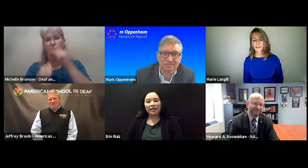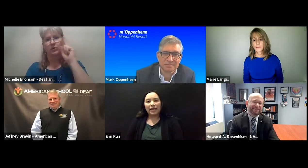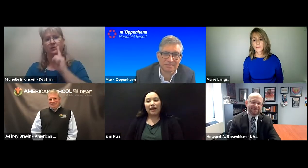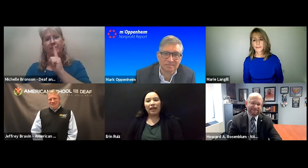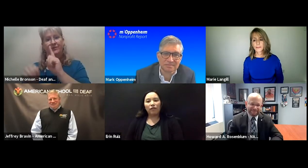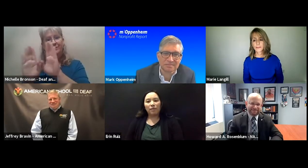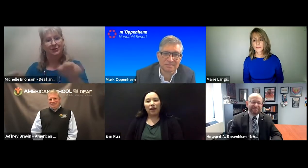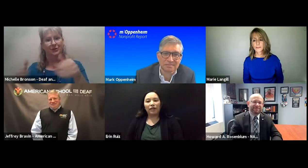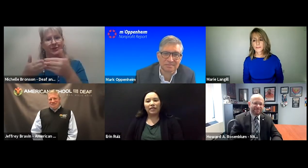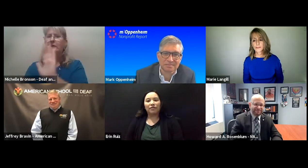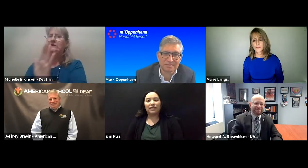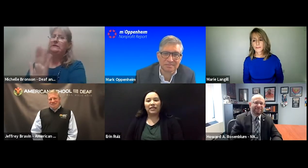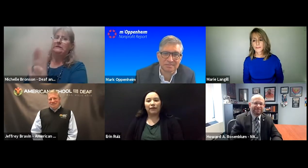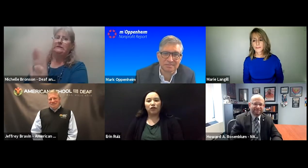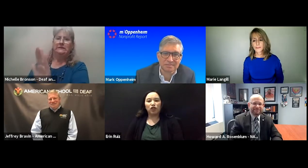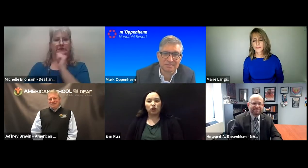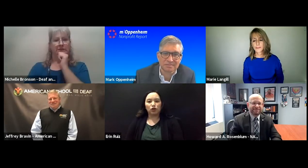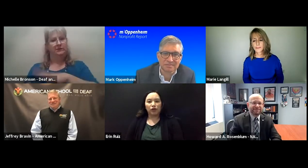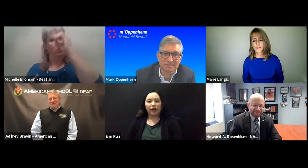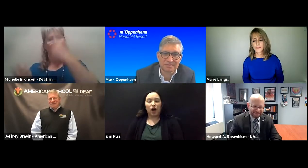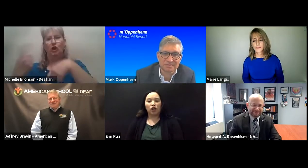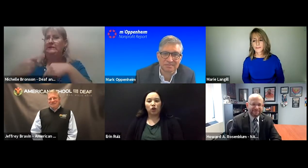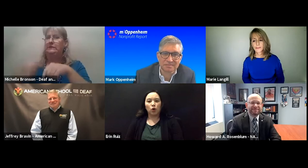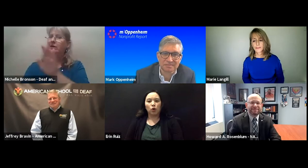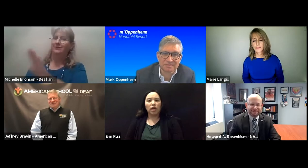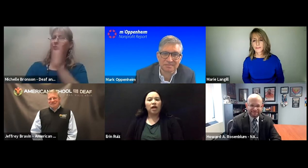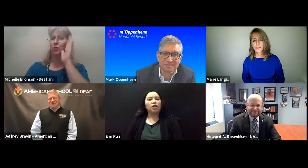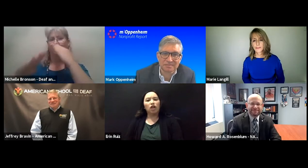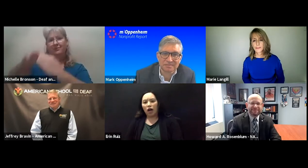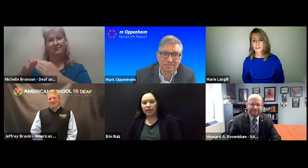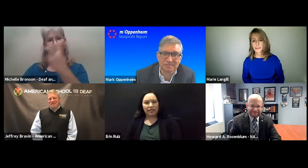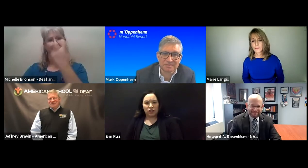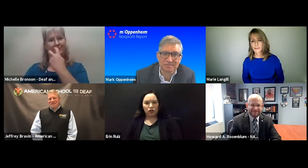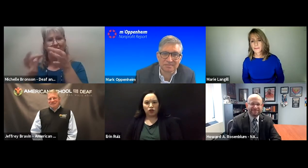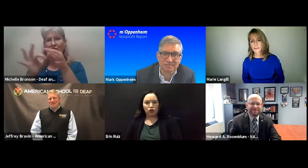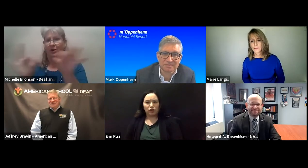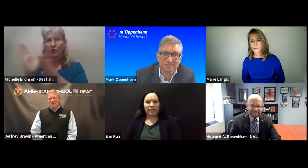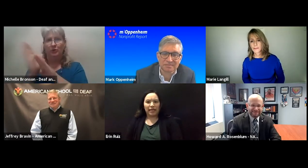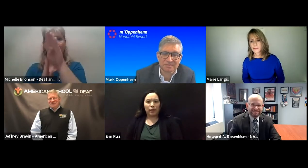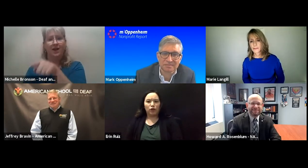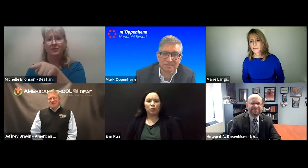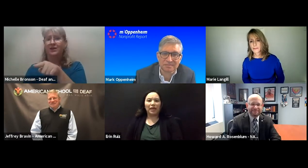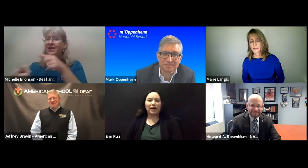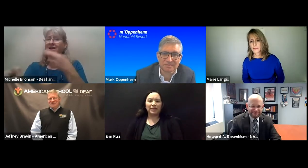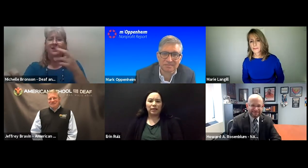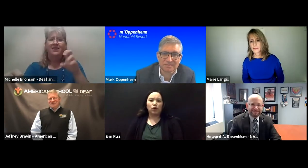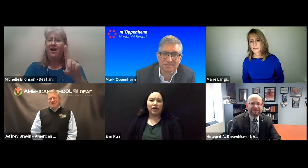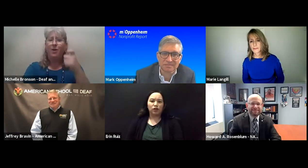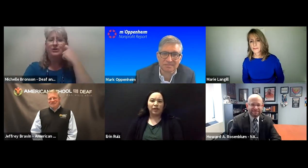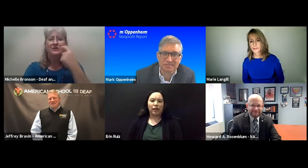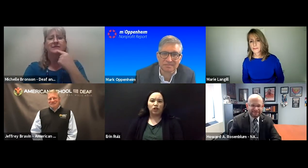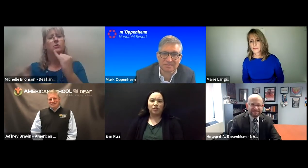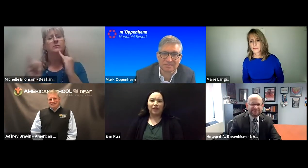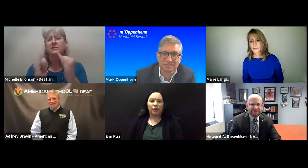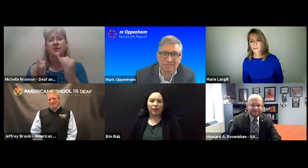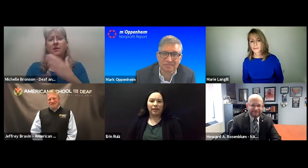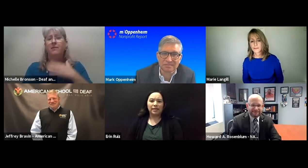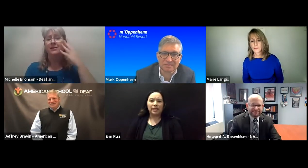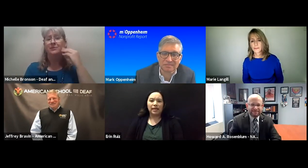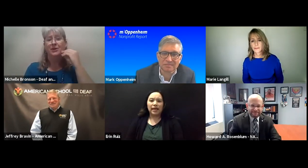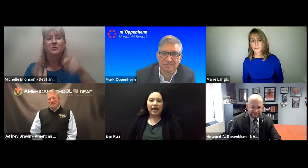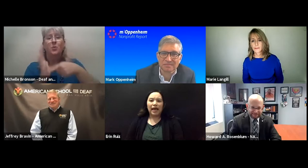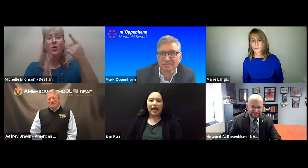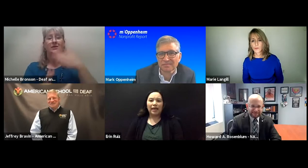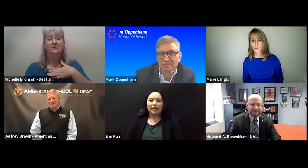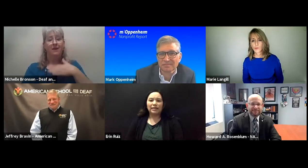But hearing parents of deaf children are told not to teach their children sign language because it will hinder language development.